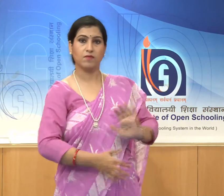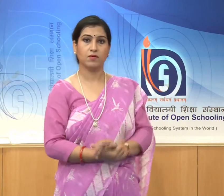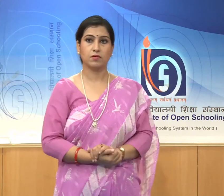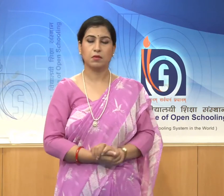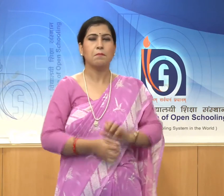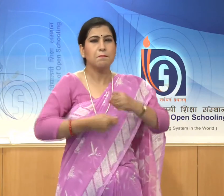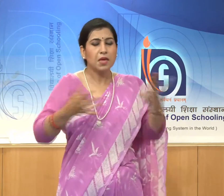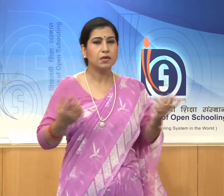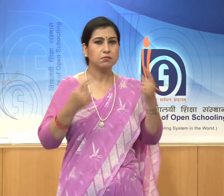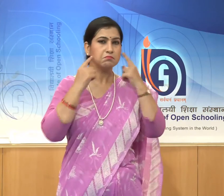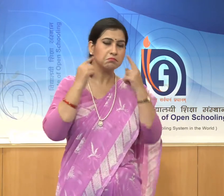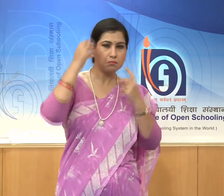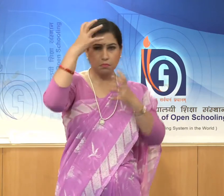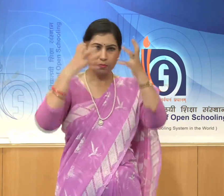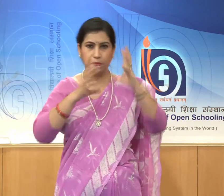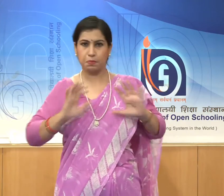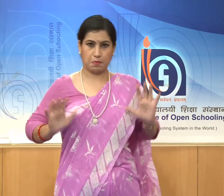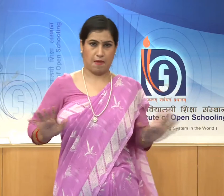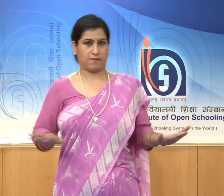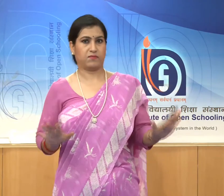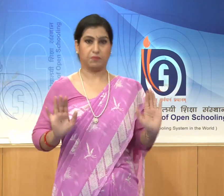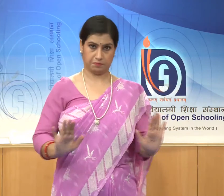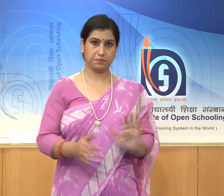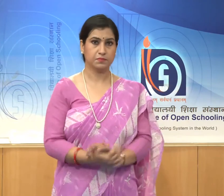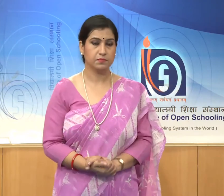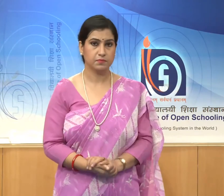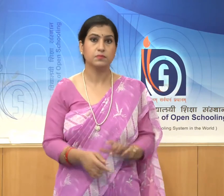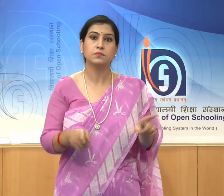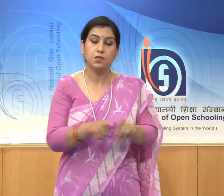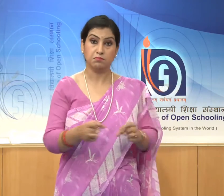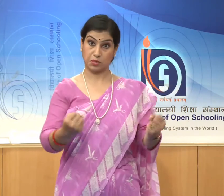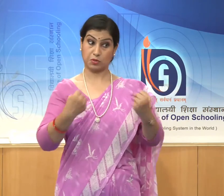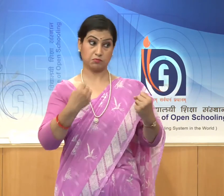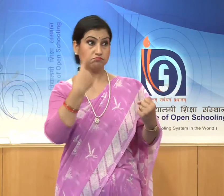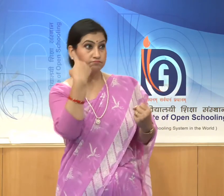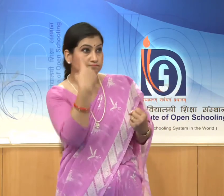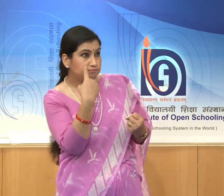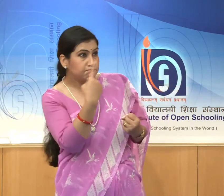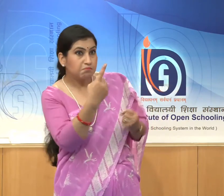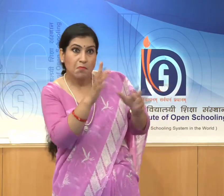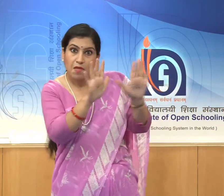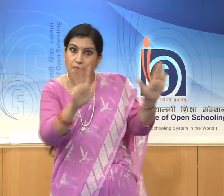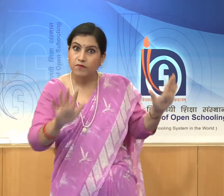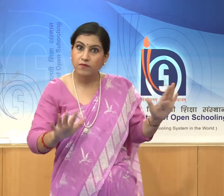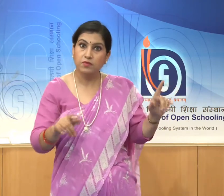Though there are lots of movements and energy on the upper part